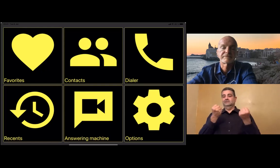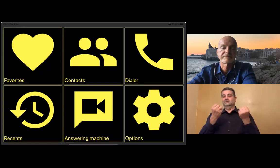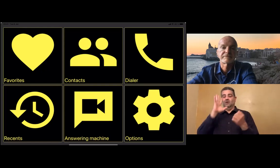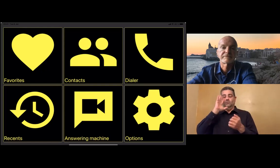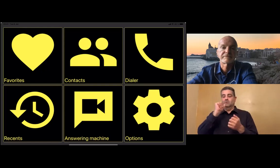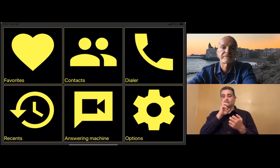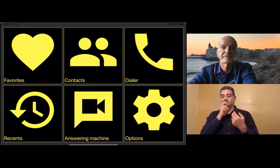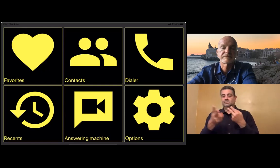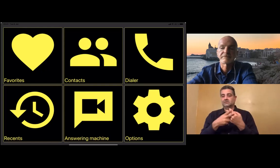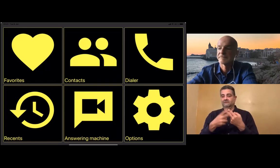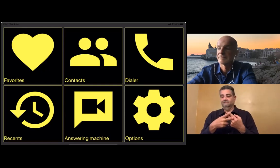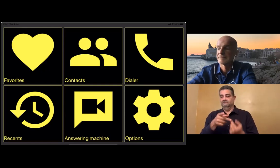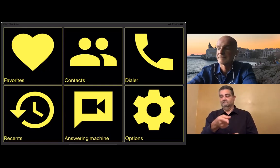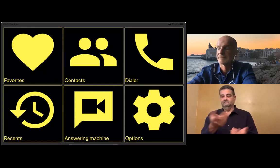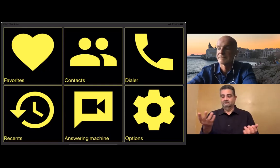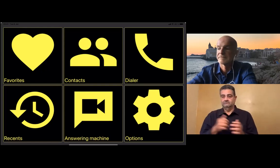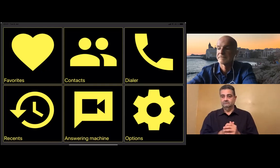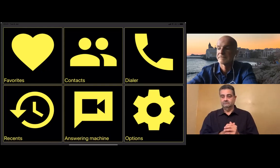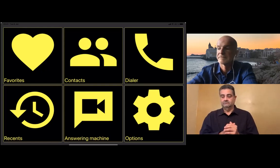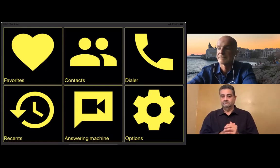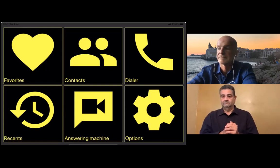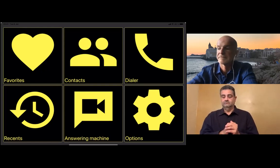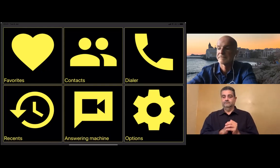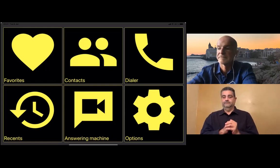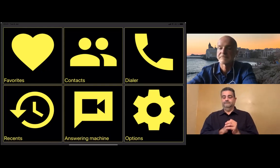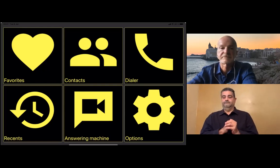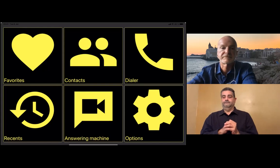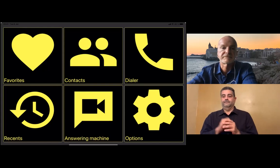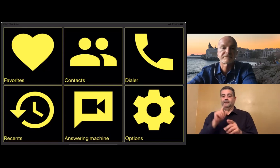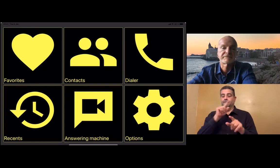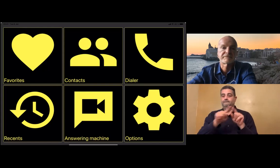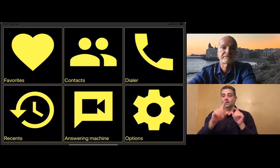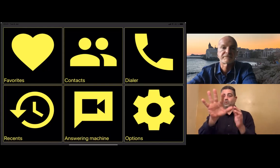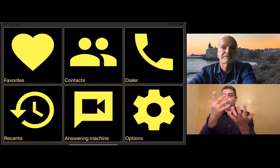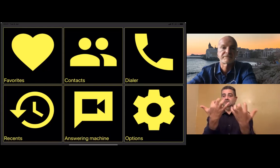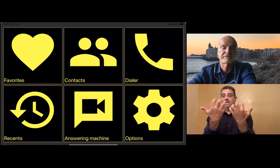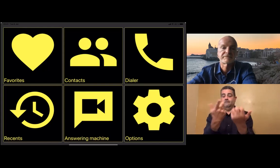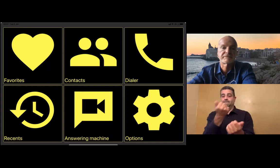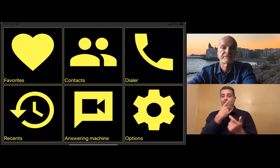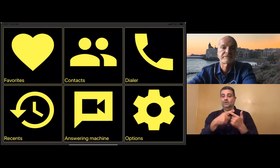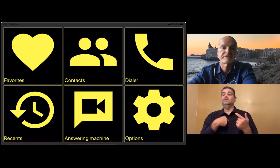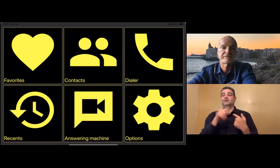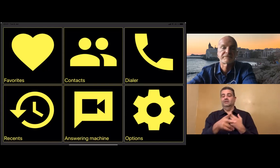So if I am using American Sign Language, that portion of the conversation will not be saved.